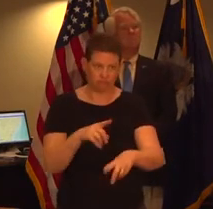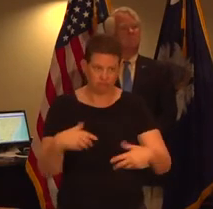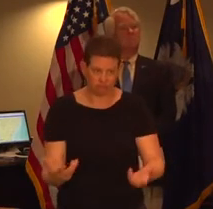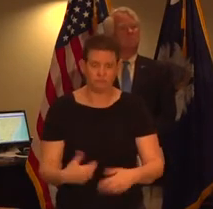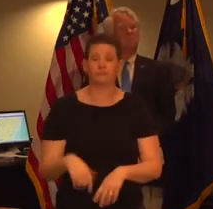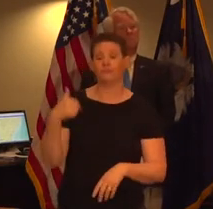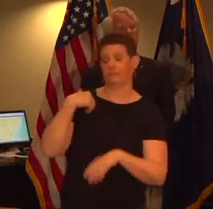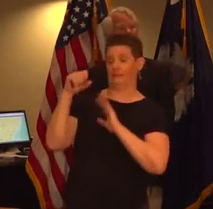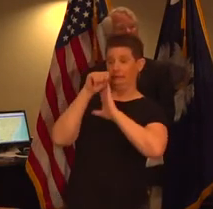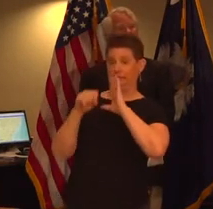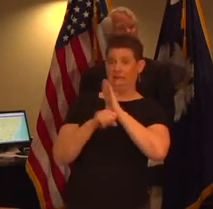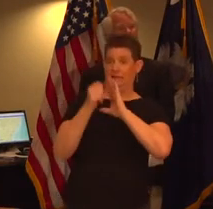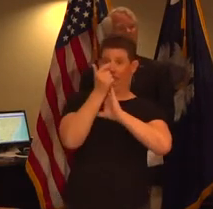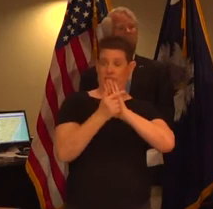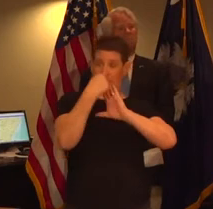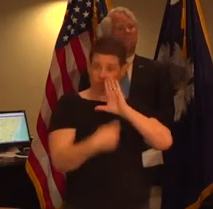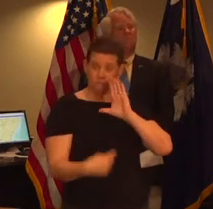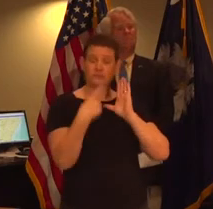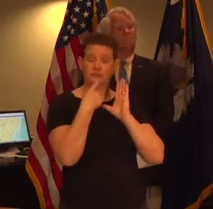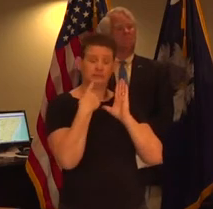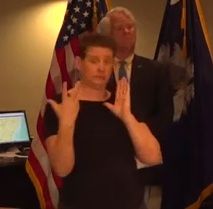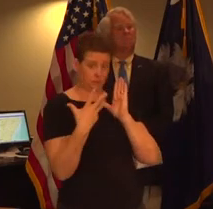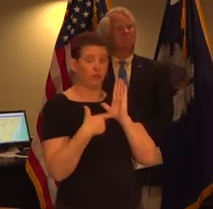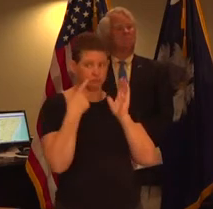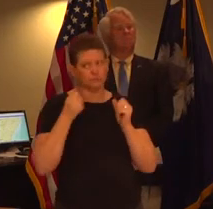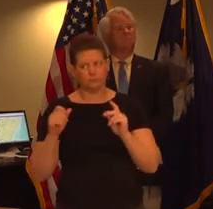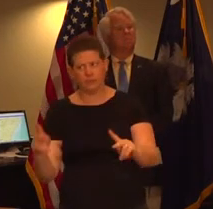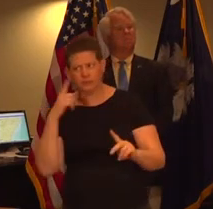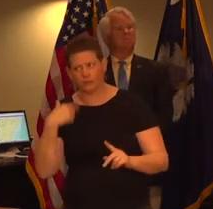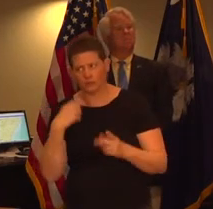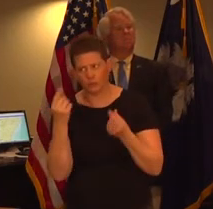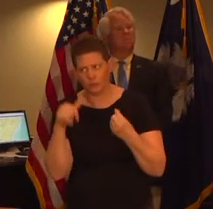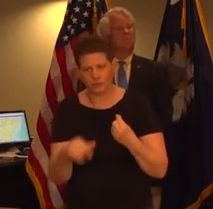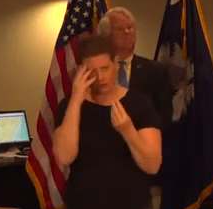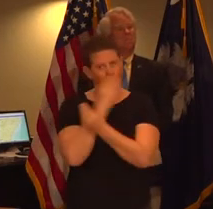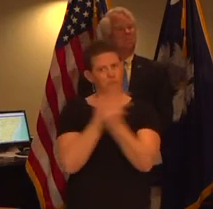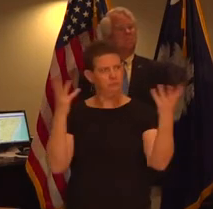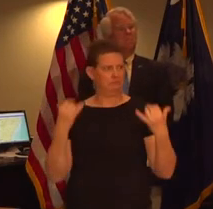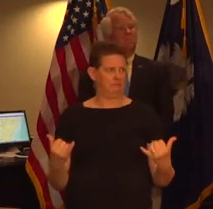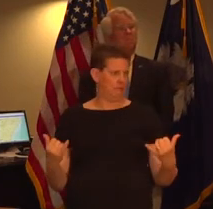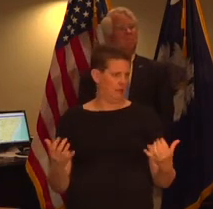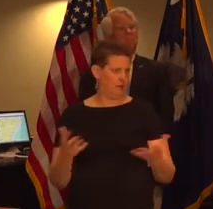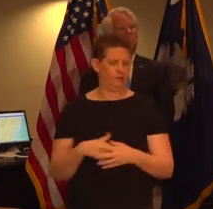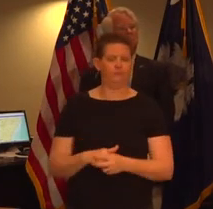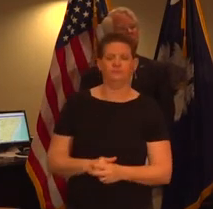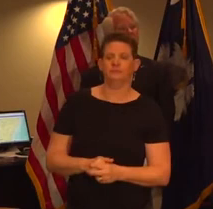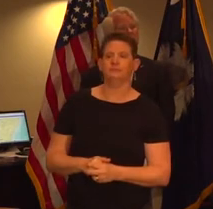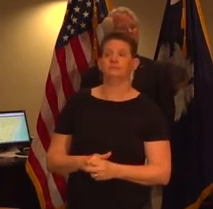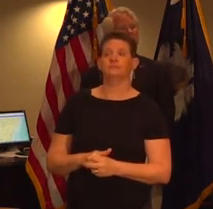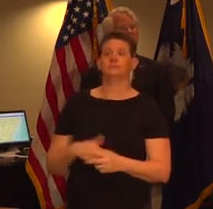state statute and it reads and allows this and i want to make everyone aware now i'm hereby